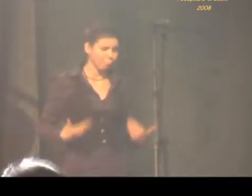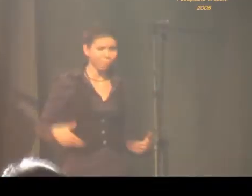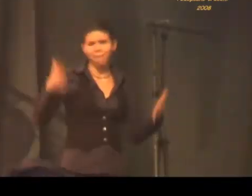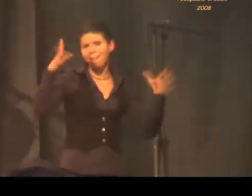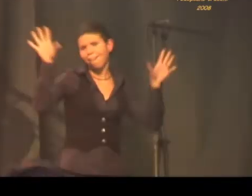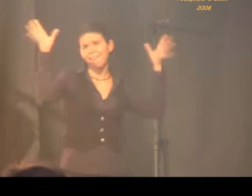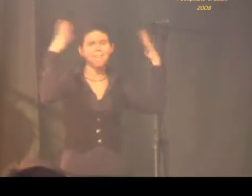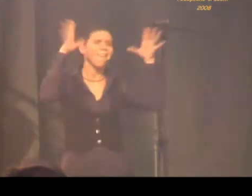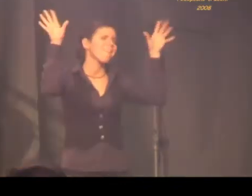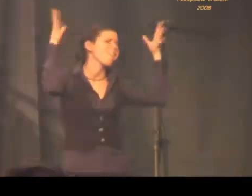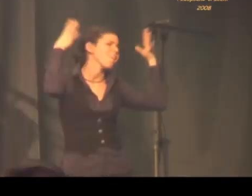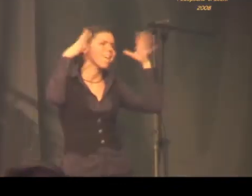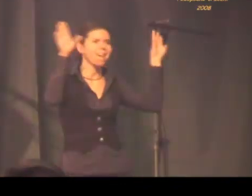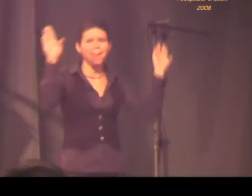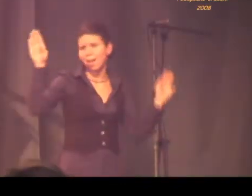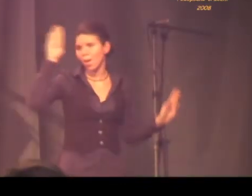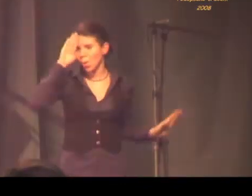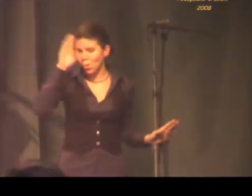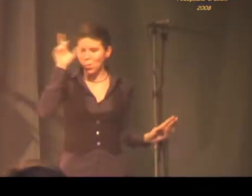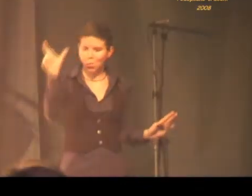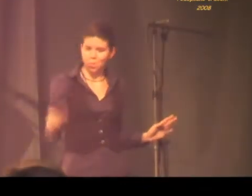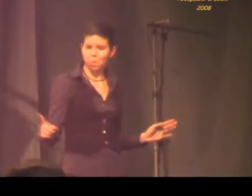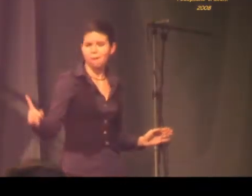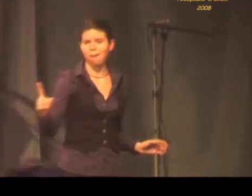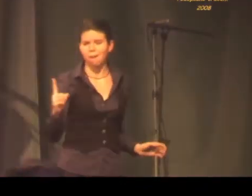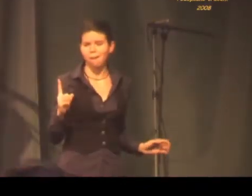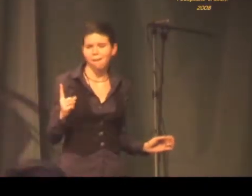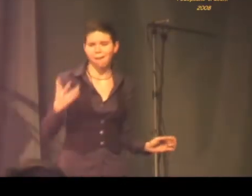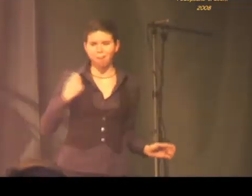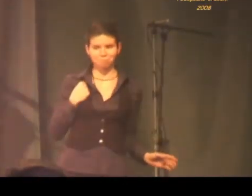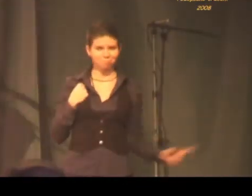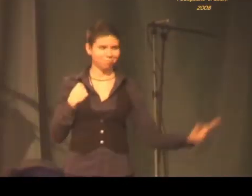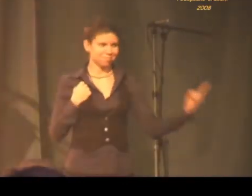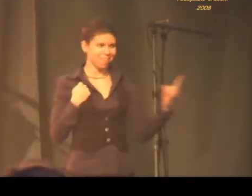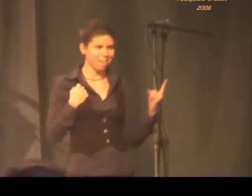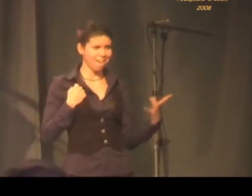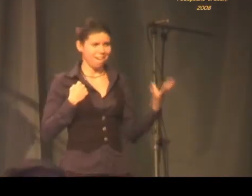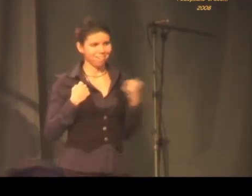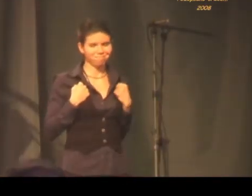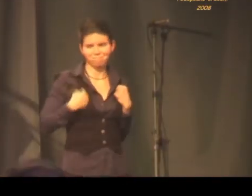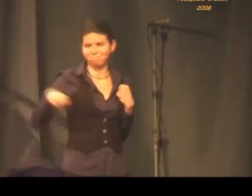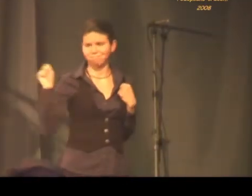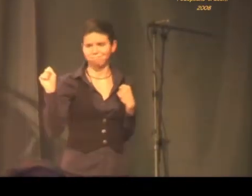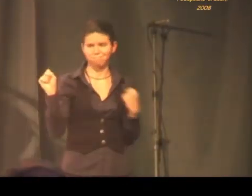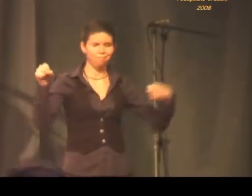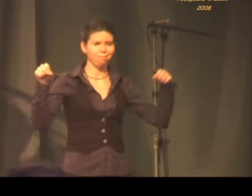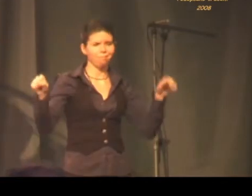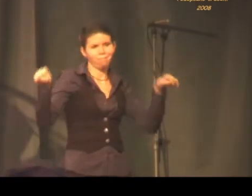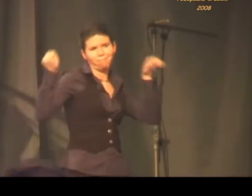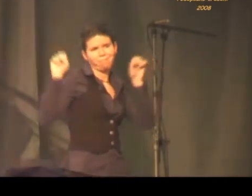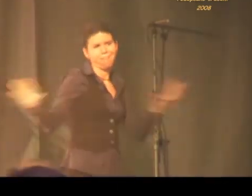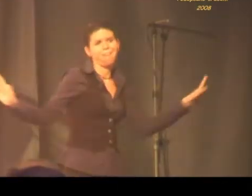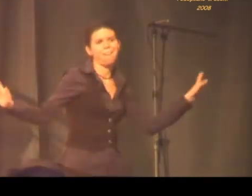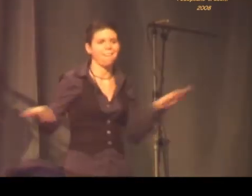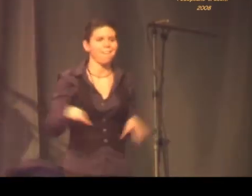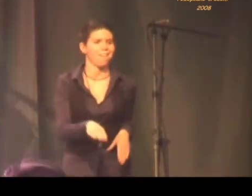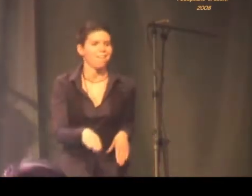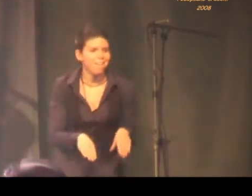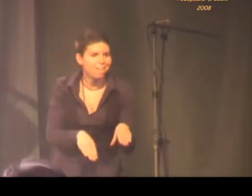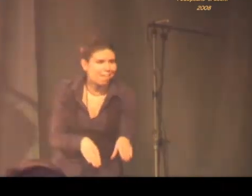eight and four, and every time your lips be mine, baby, down and down, down